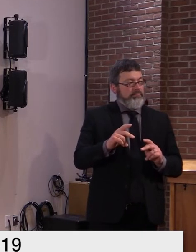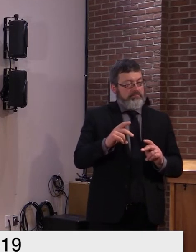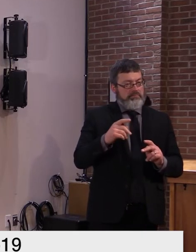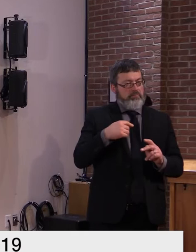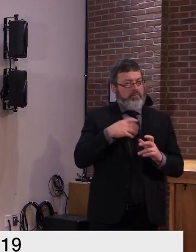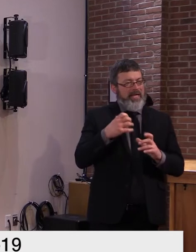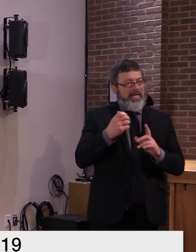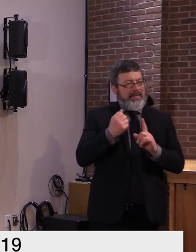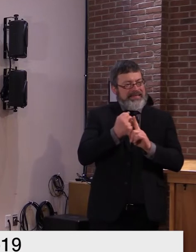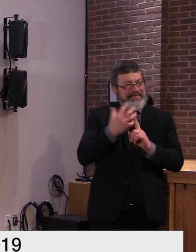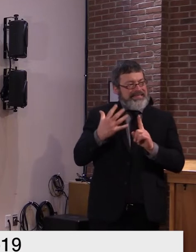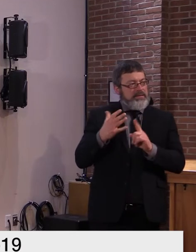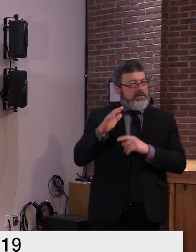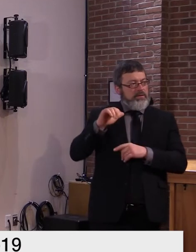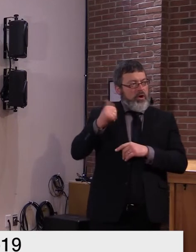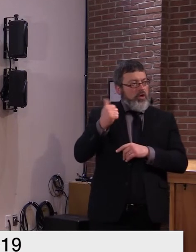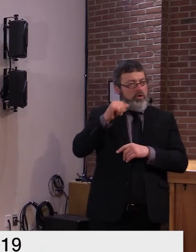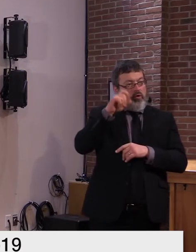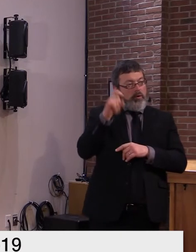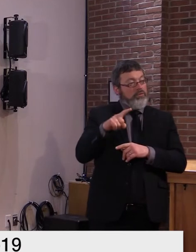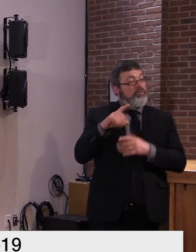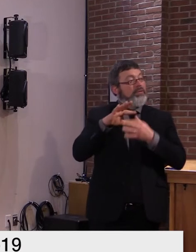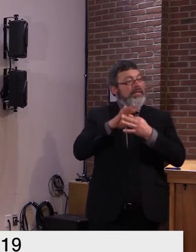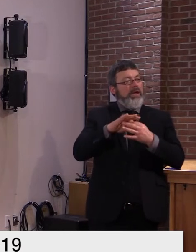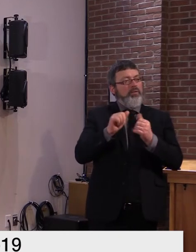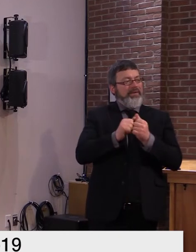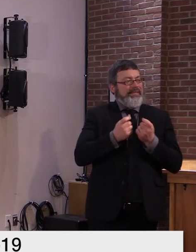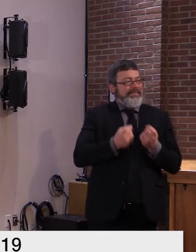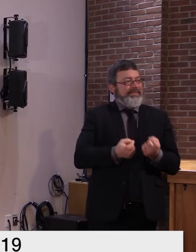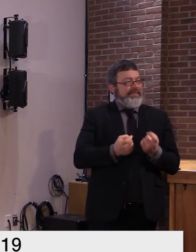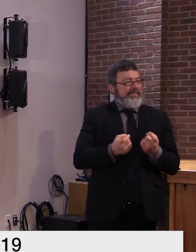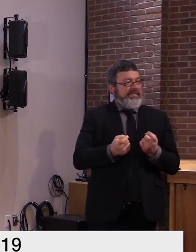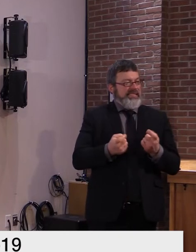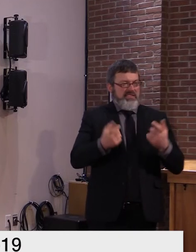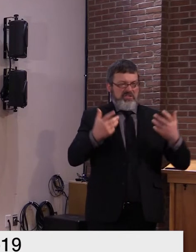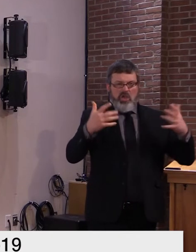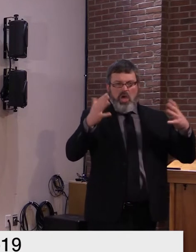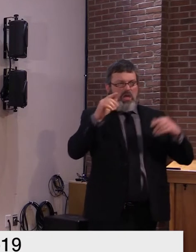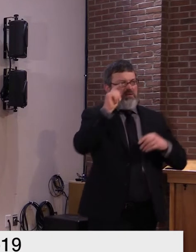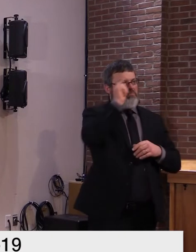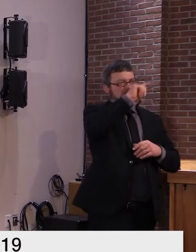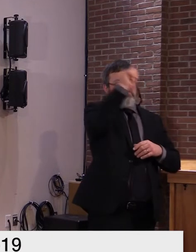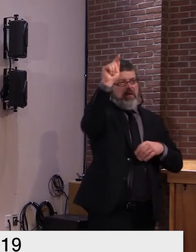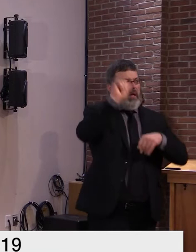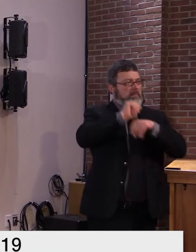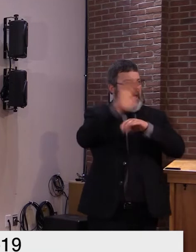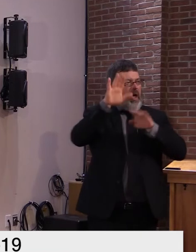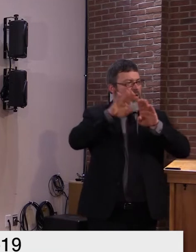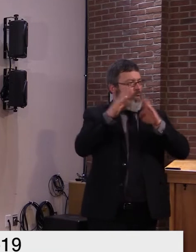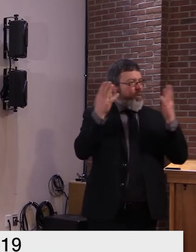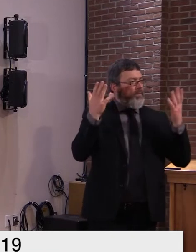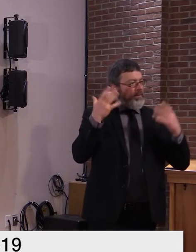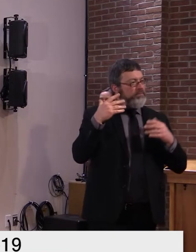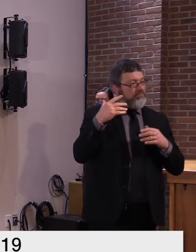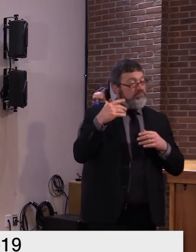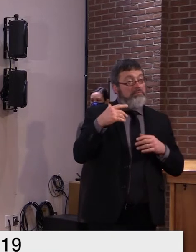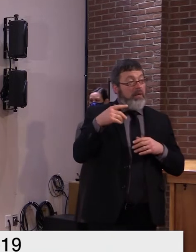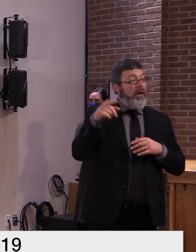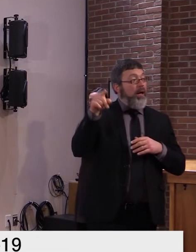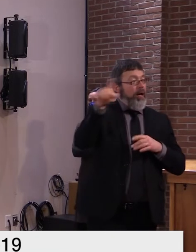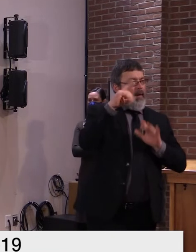skiing we've now that the season's underway had a few emails um and i'll paraphrase one from stowe